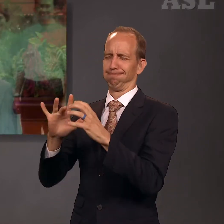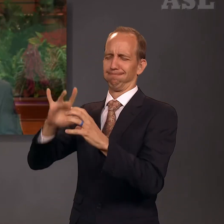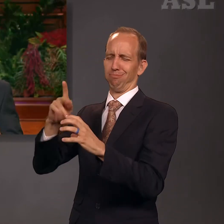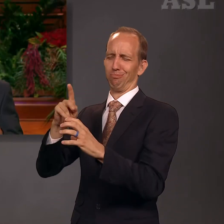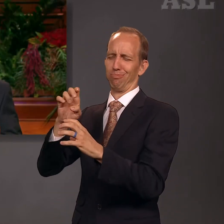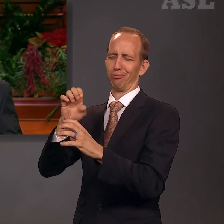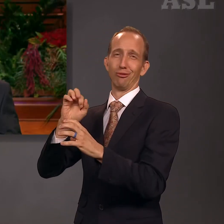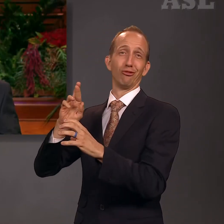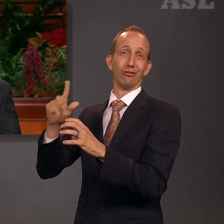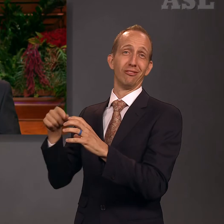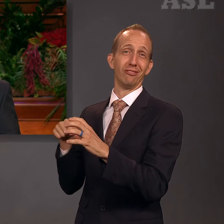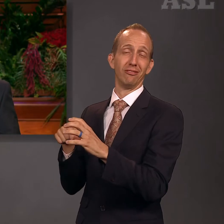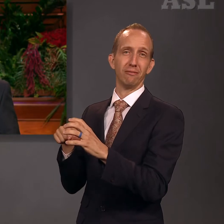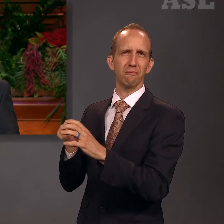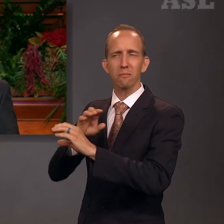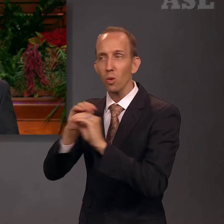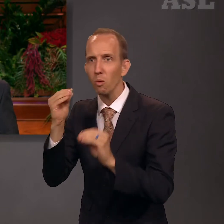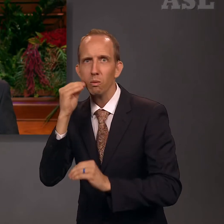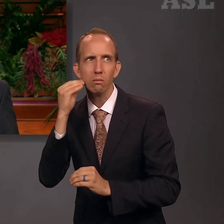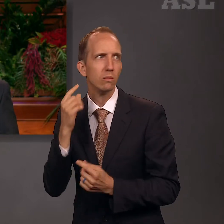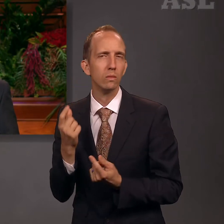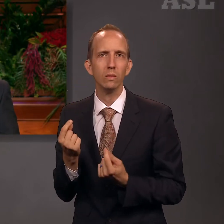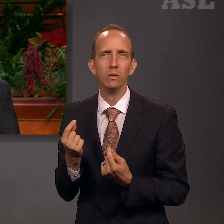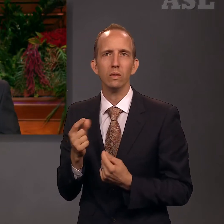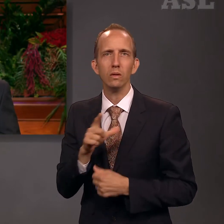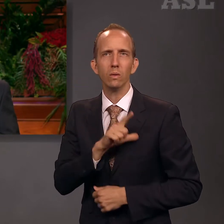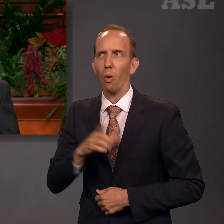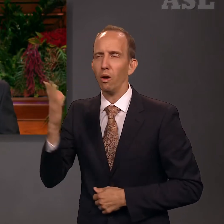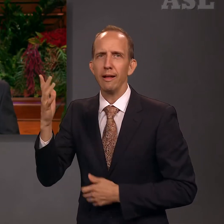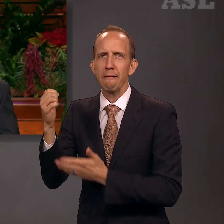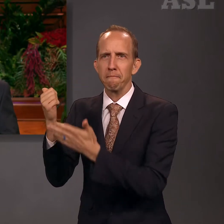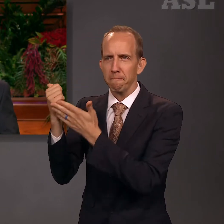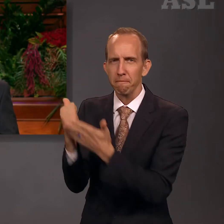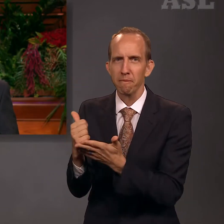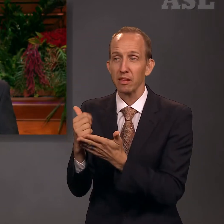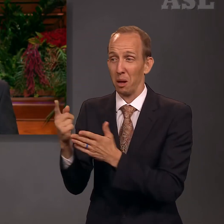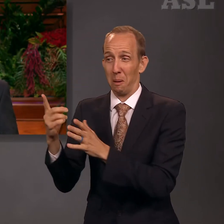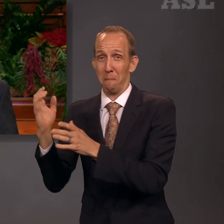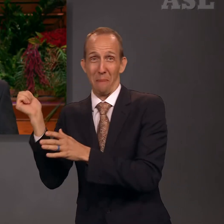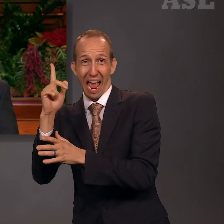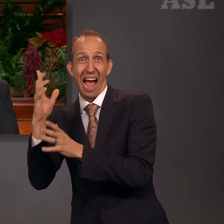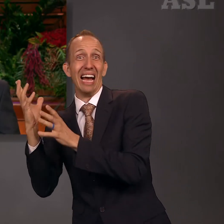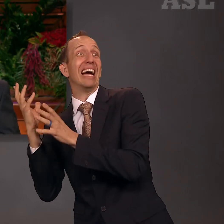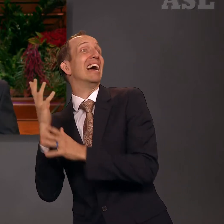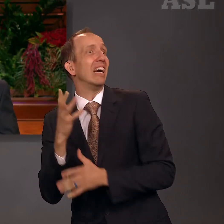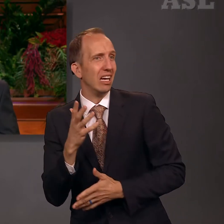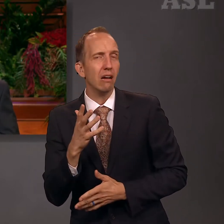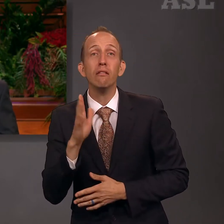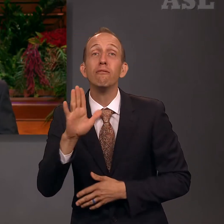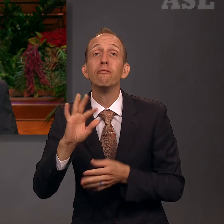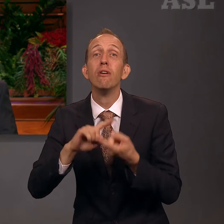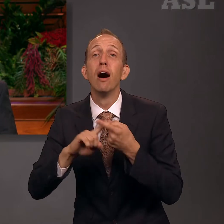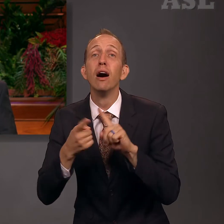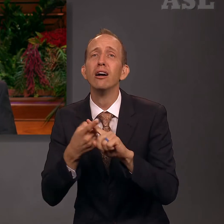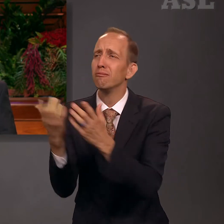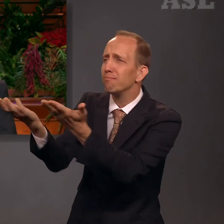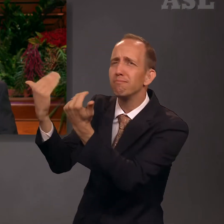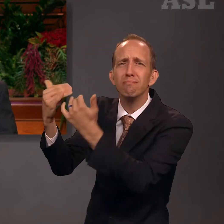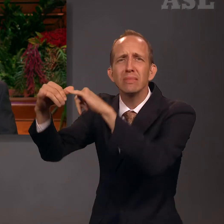And true to Brother Obidosa's words, the Lord did provide. On their return from Manila, kind